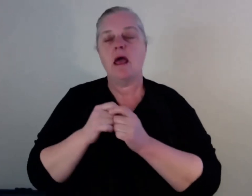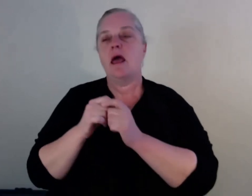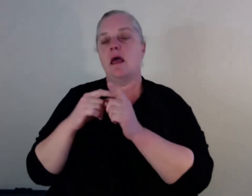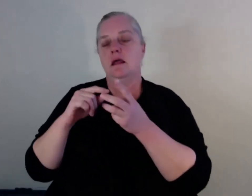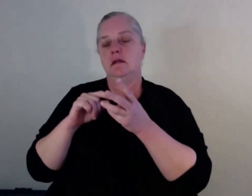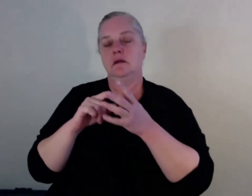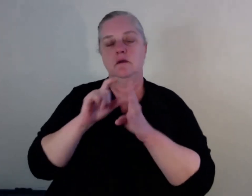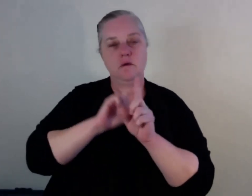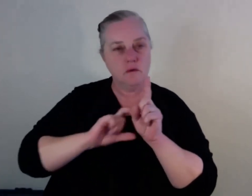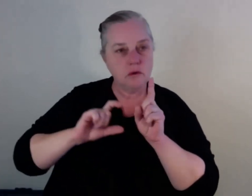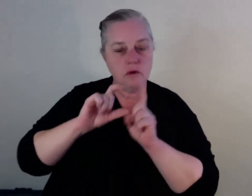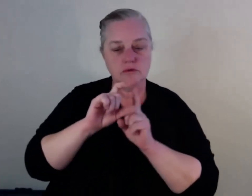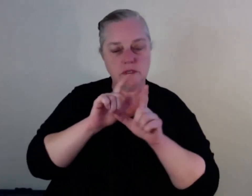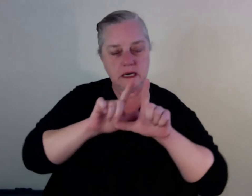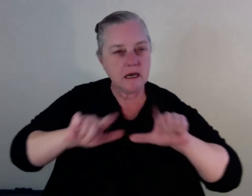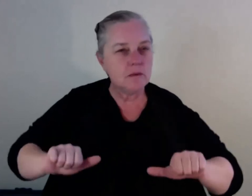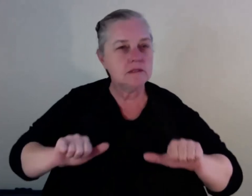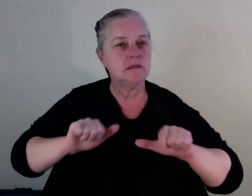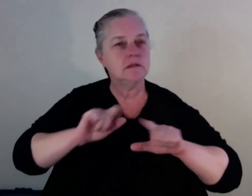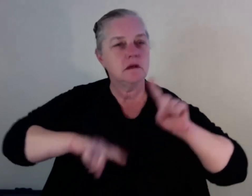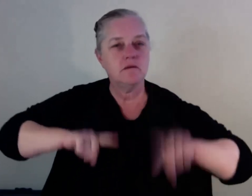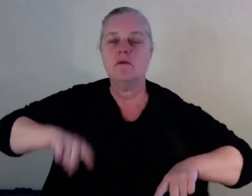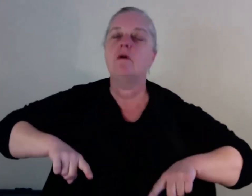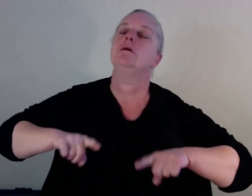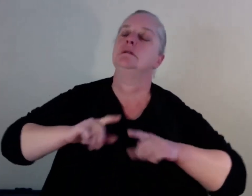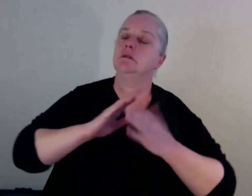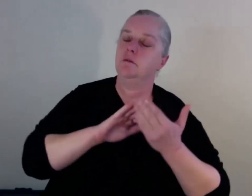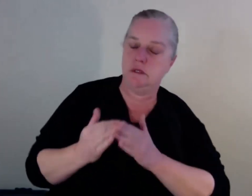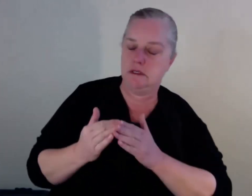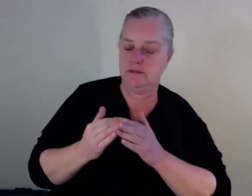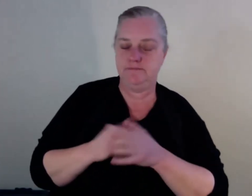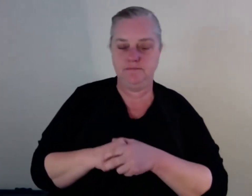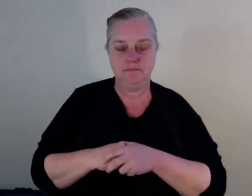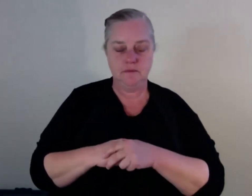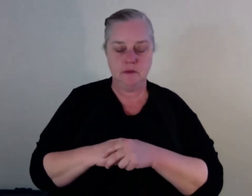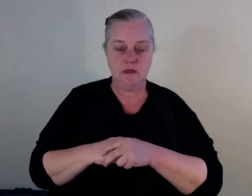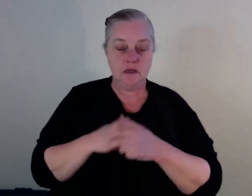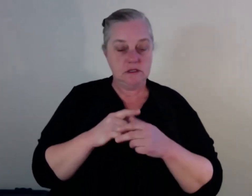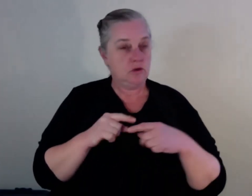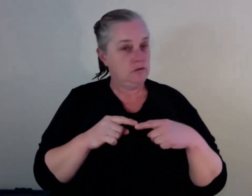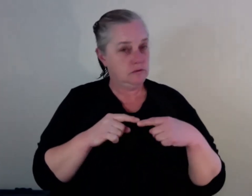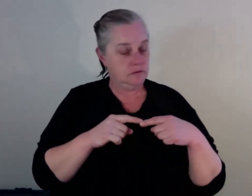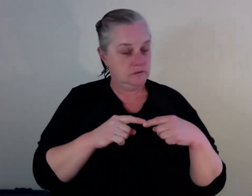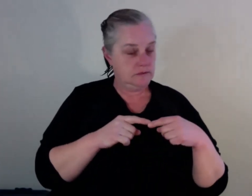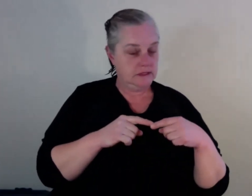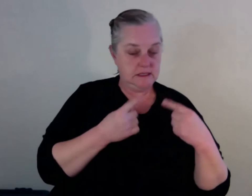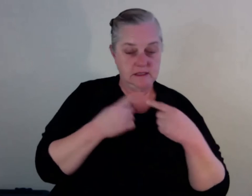that have been reviewed by organisations that focus on these communities. And then we